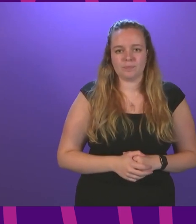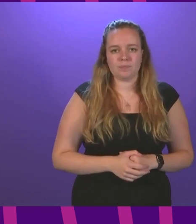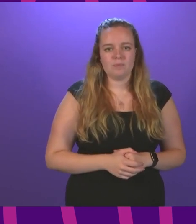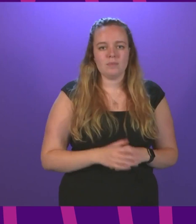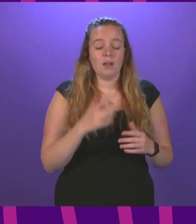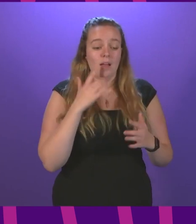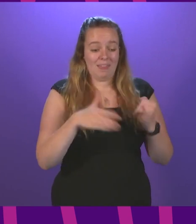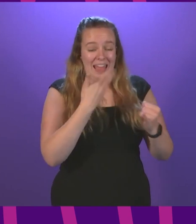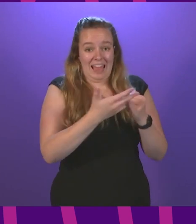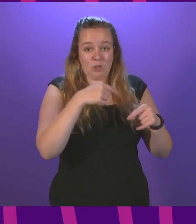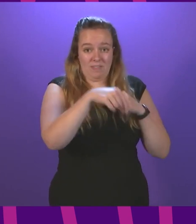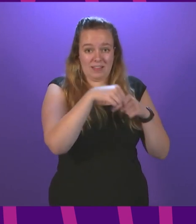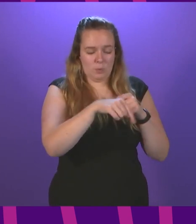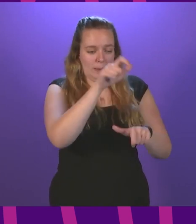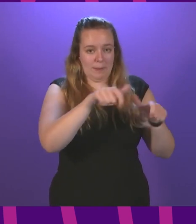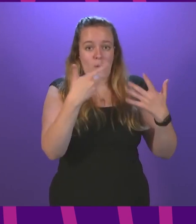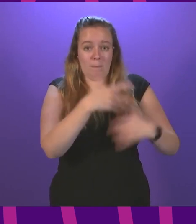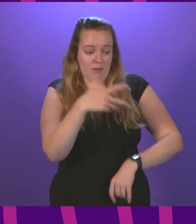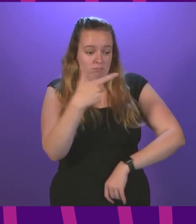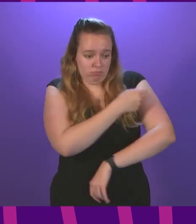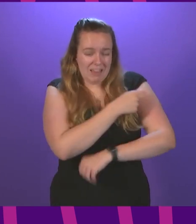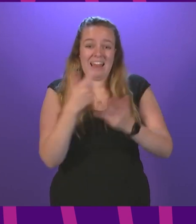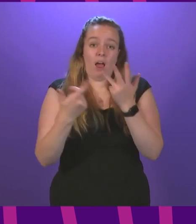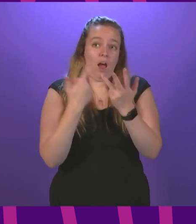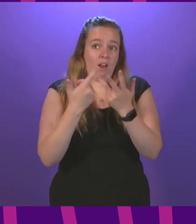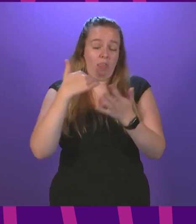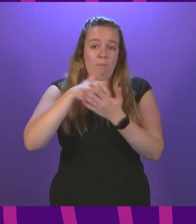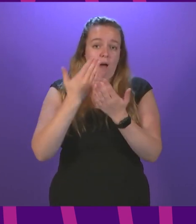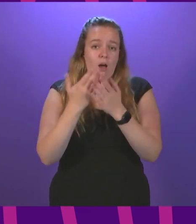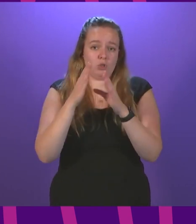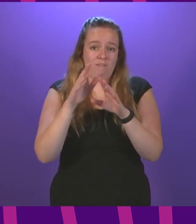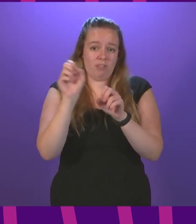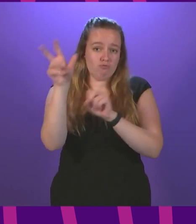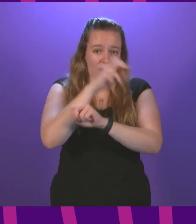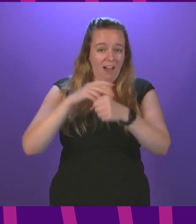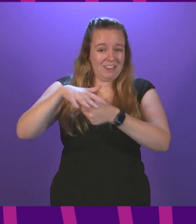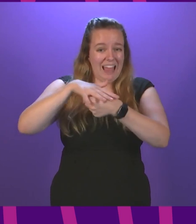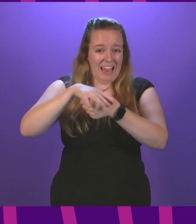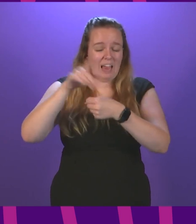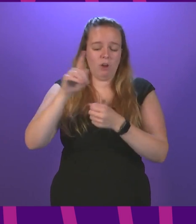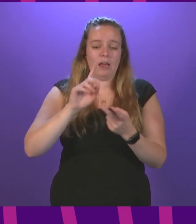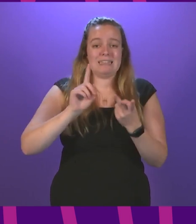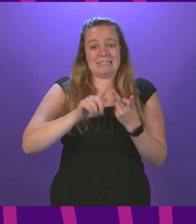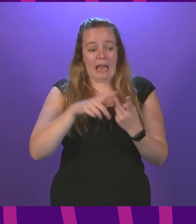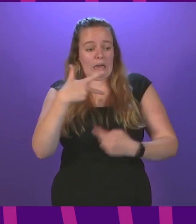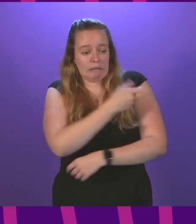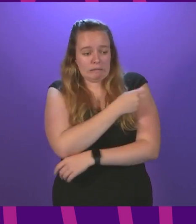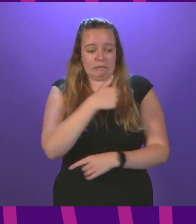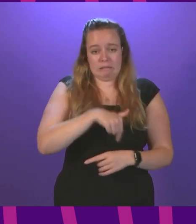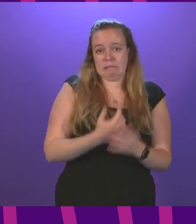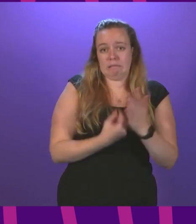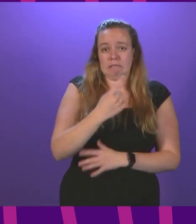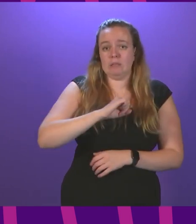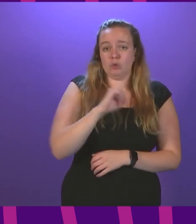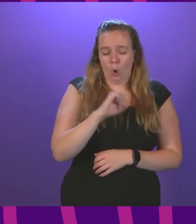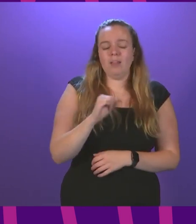this week people who have had a dose administered in another part of the common travel area and a second dose perhaps in Scotland will